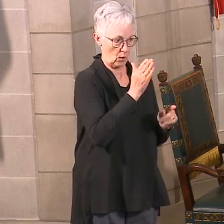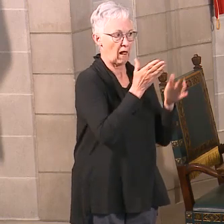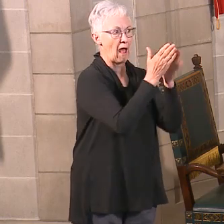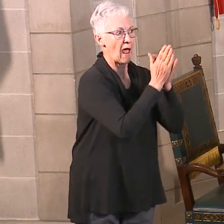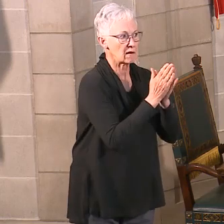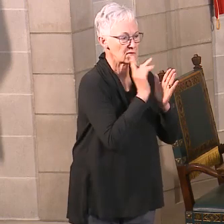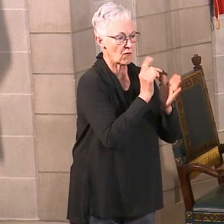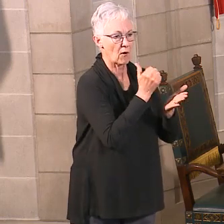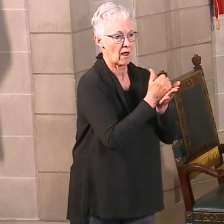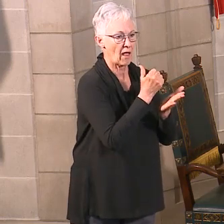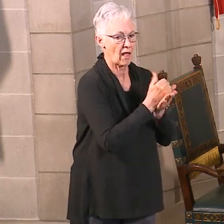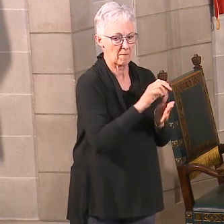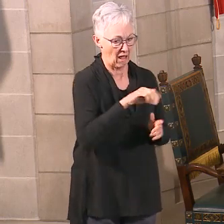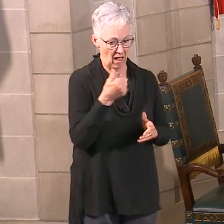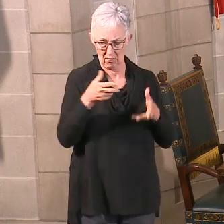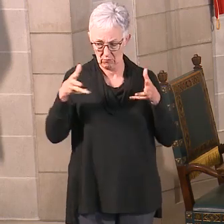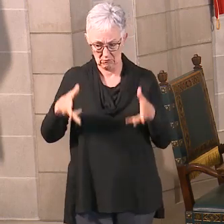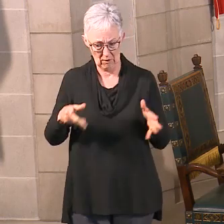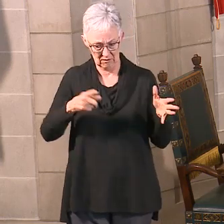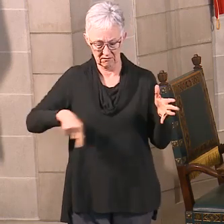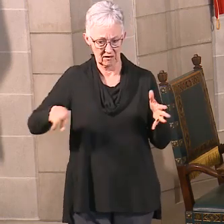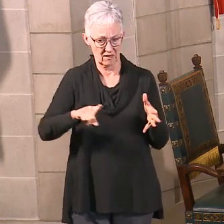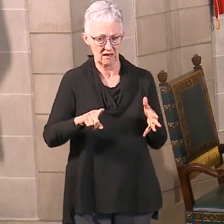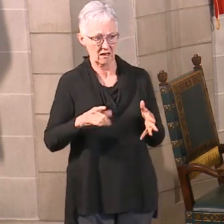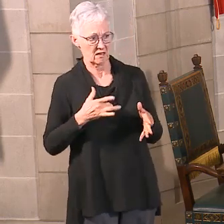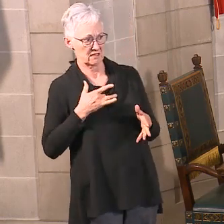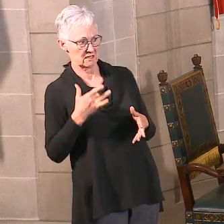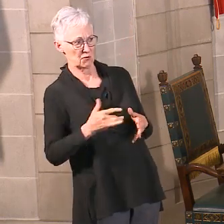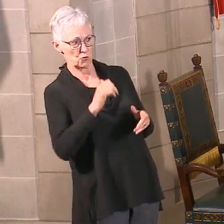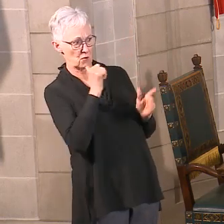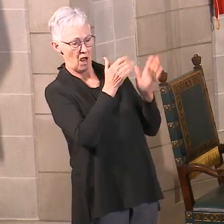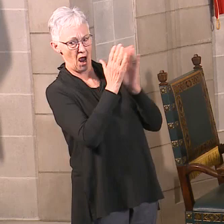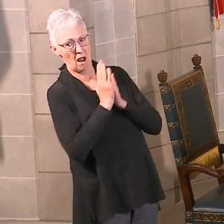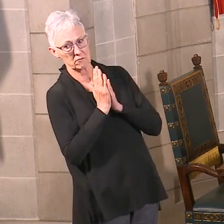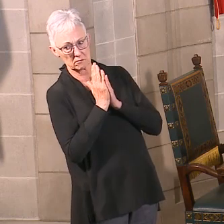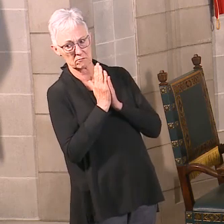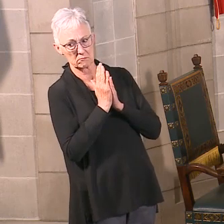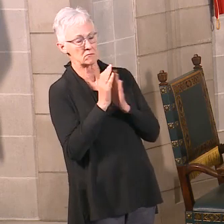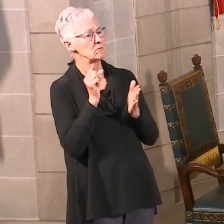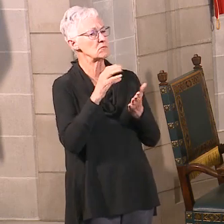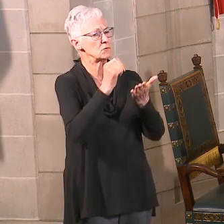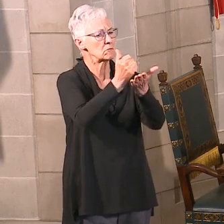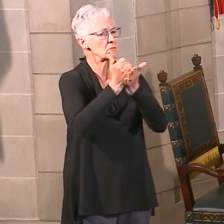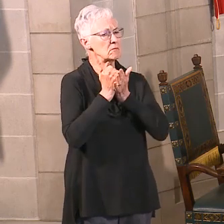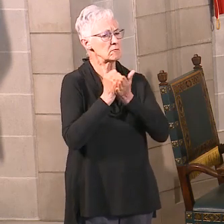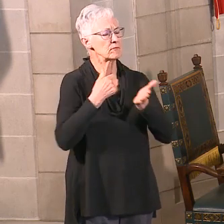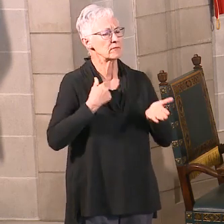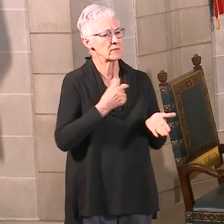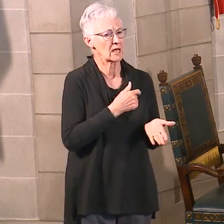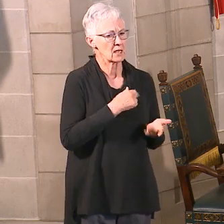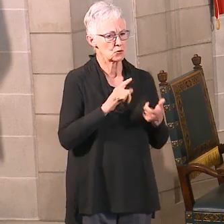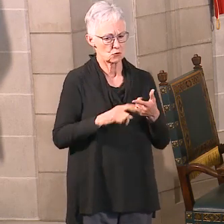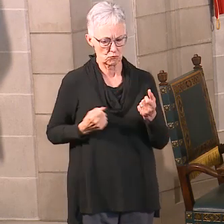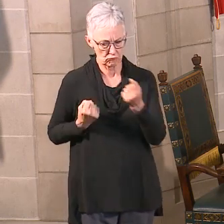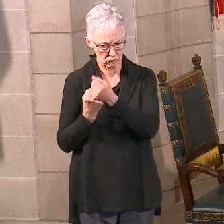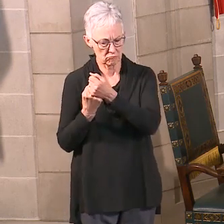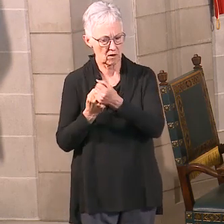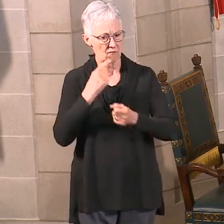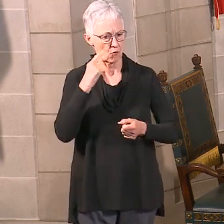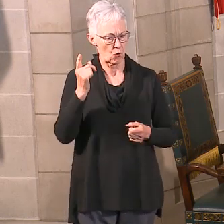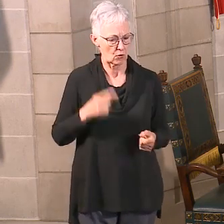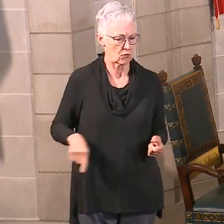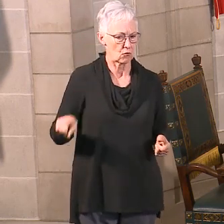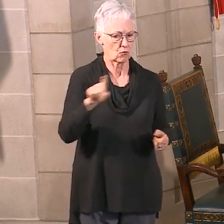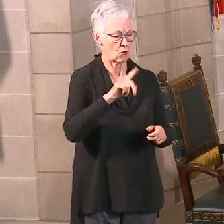So please, don't let stigma get in the way. Help us be champions for normalizing behavioral